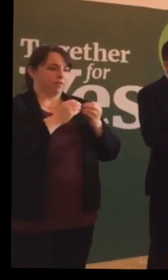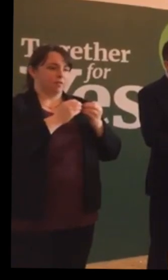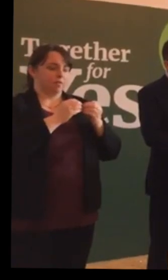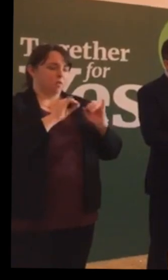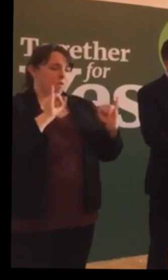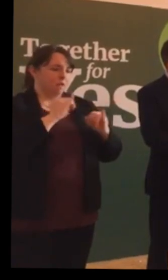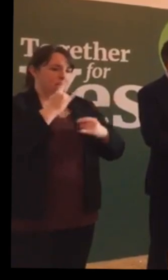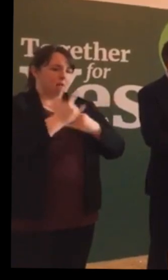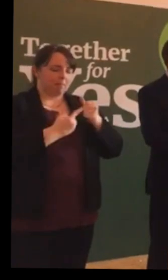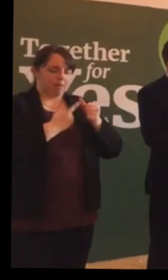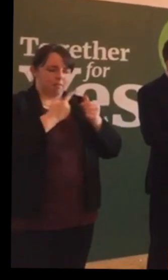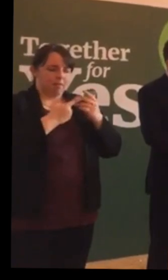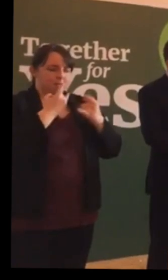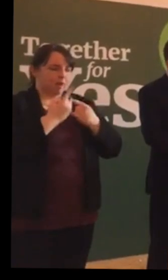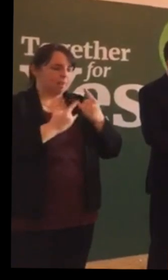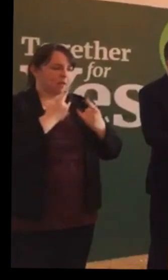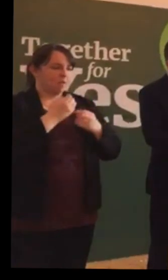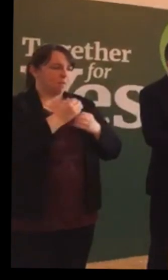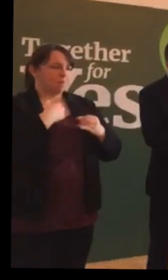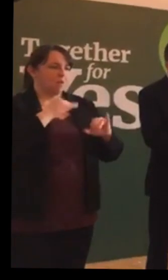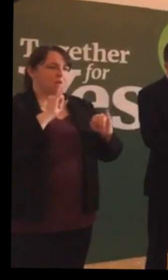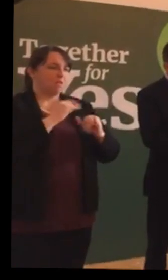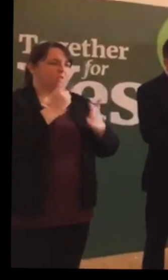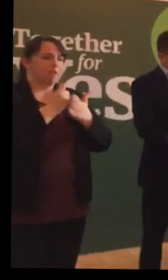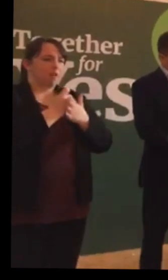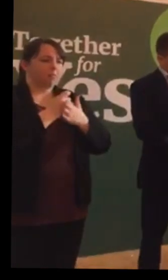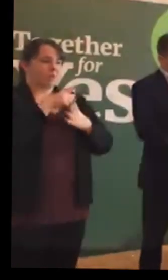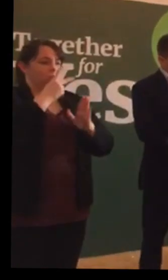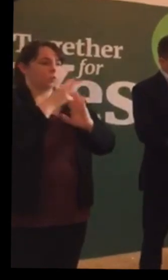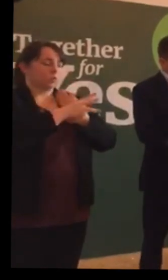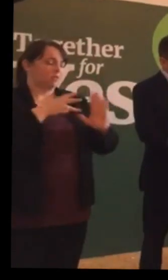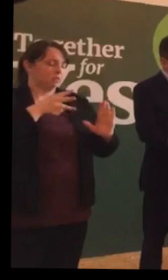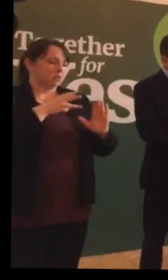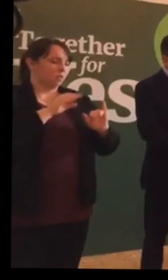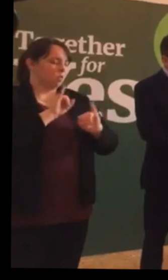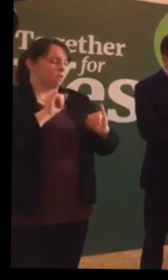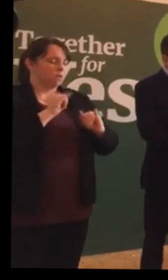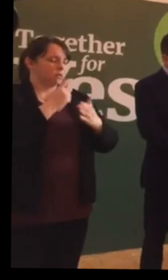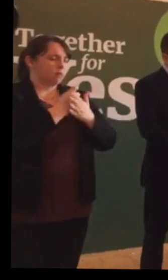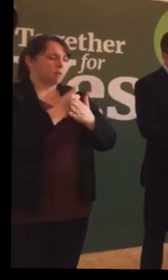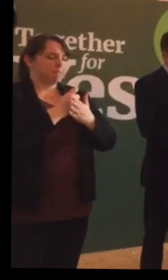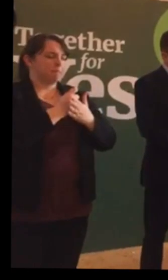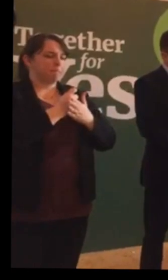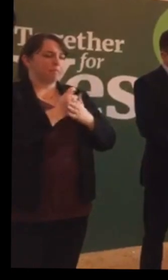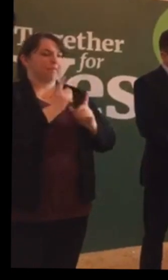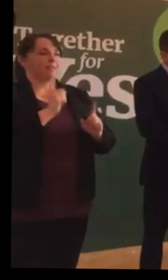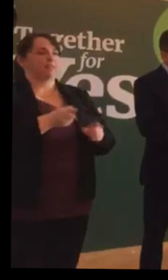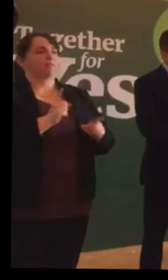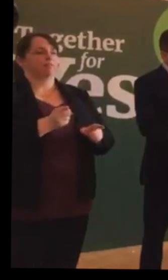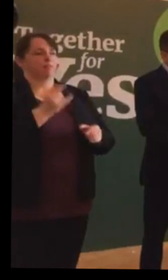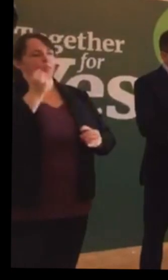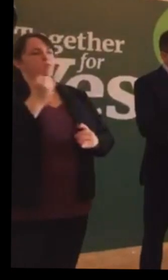in those few days, in that two weeks, that was the worst.